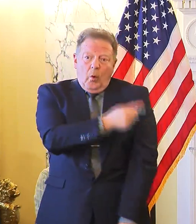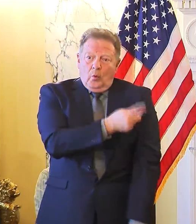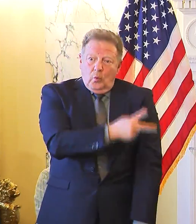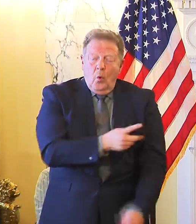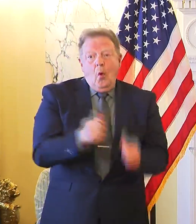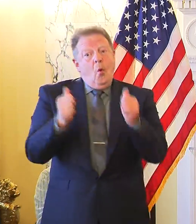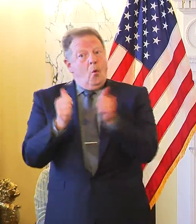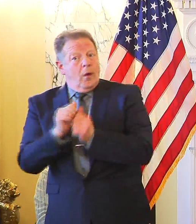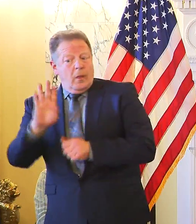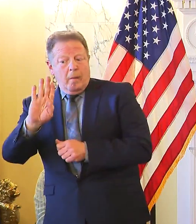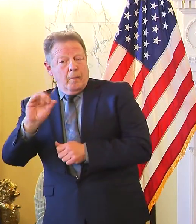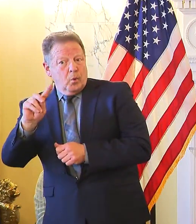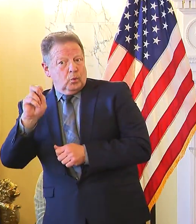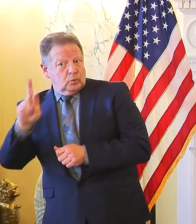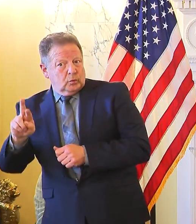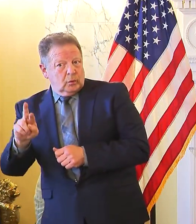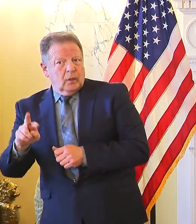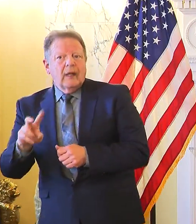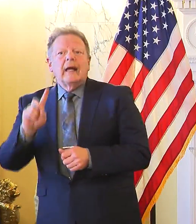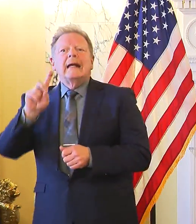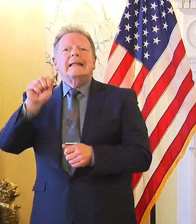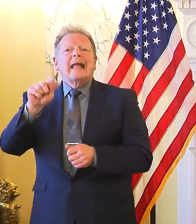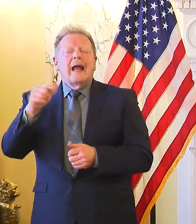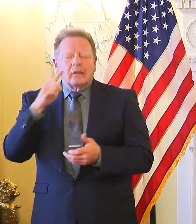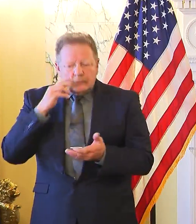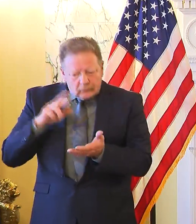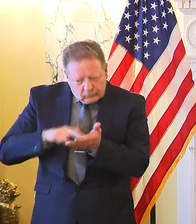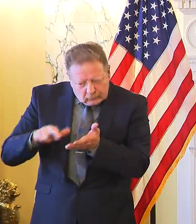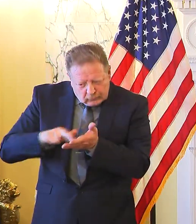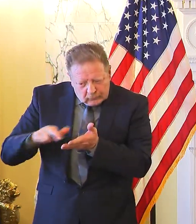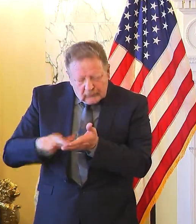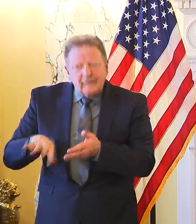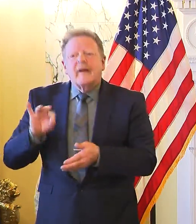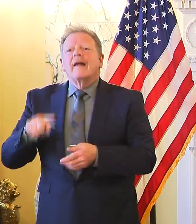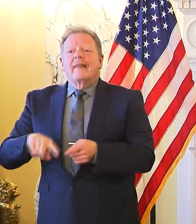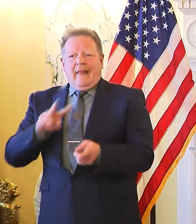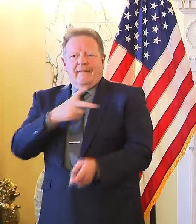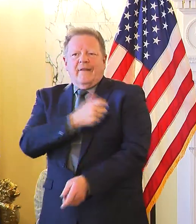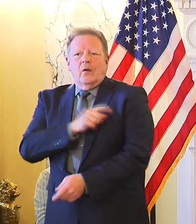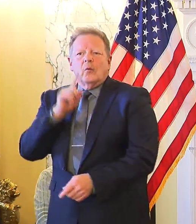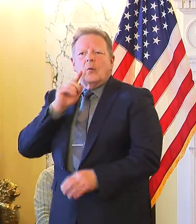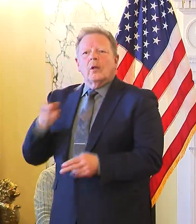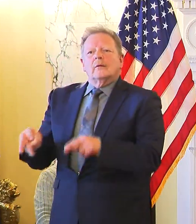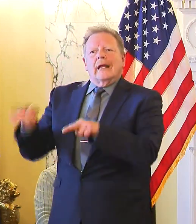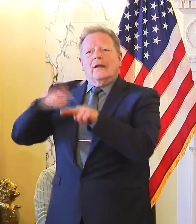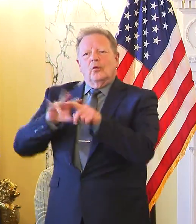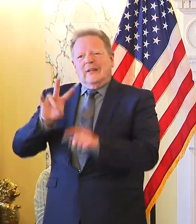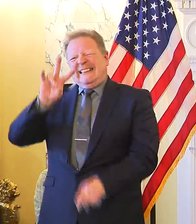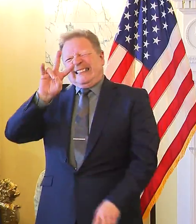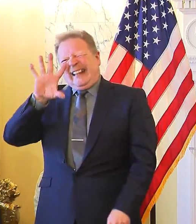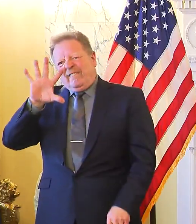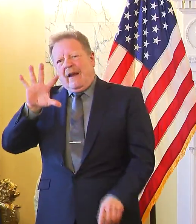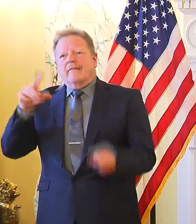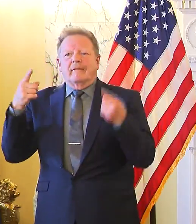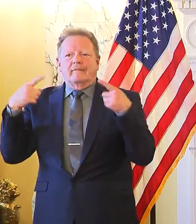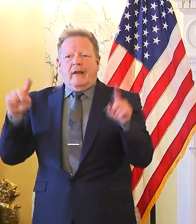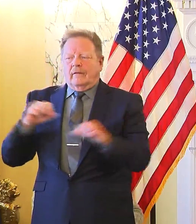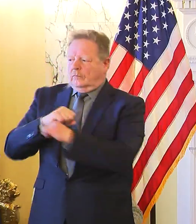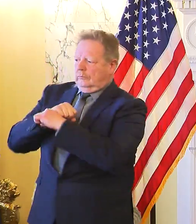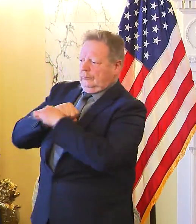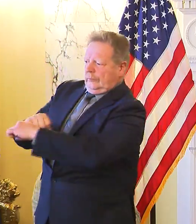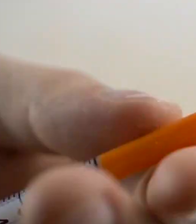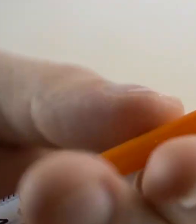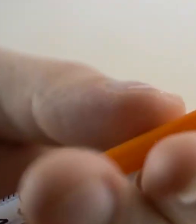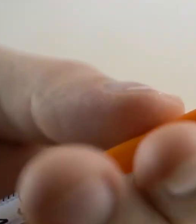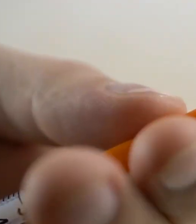early data shows that the vaccine is to 75% effective against